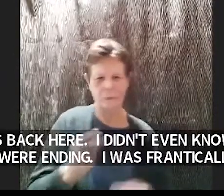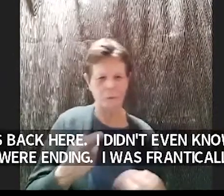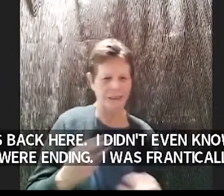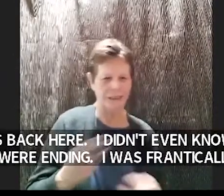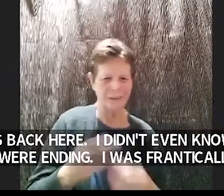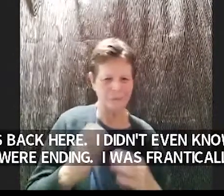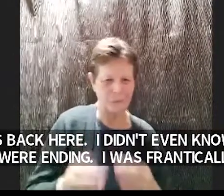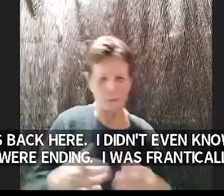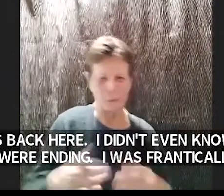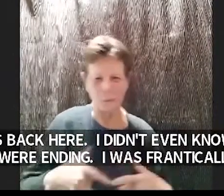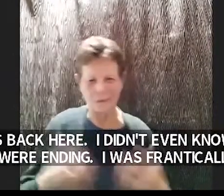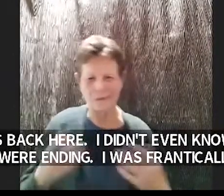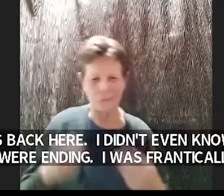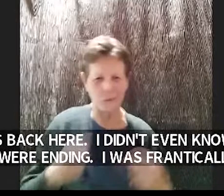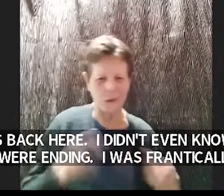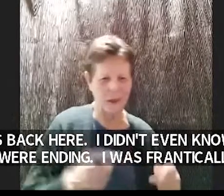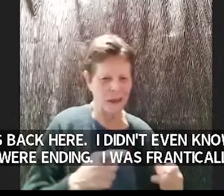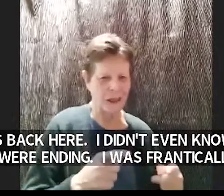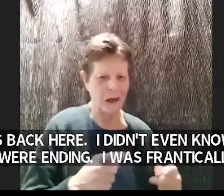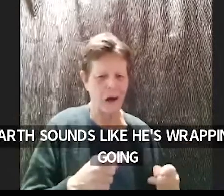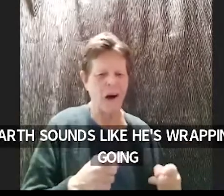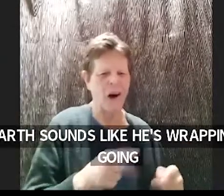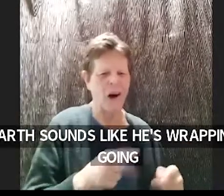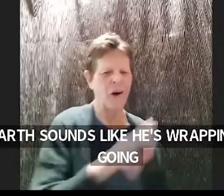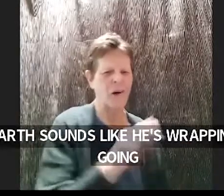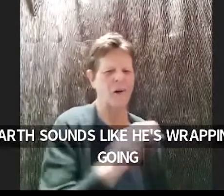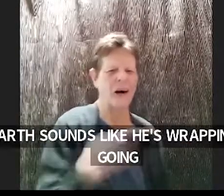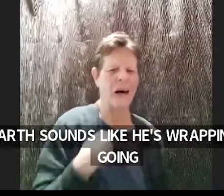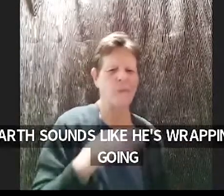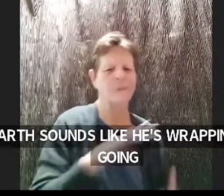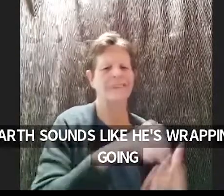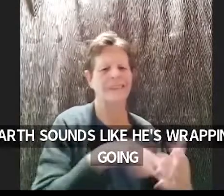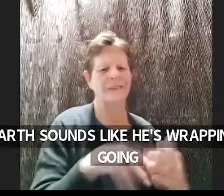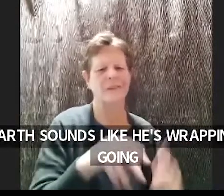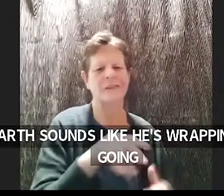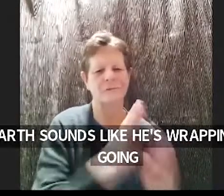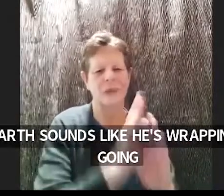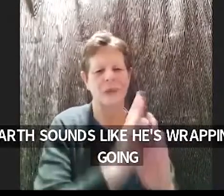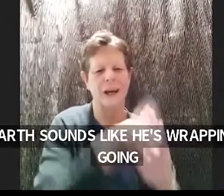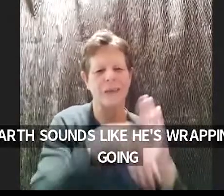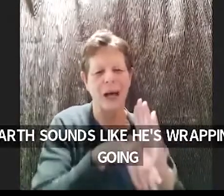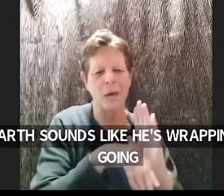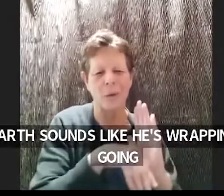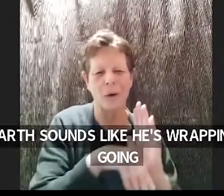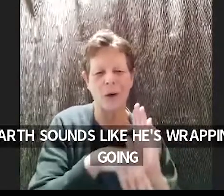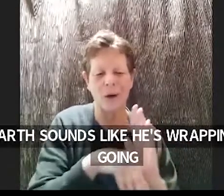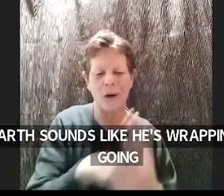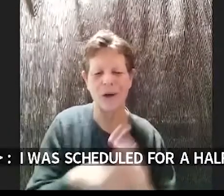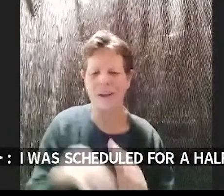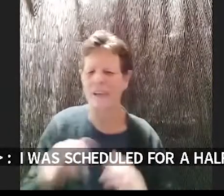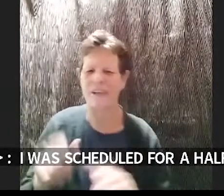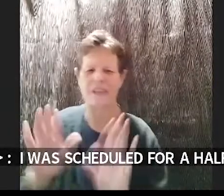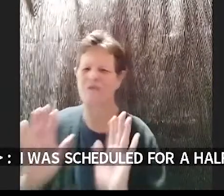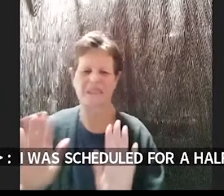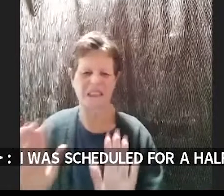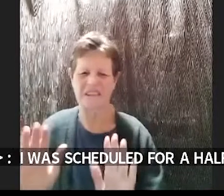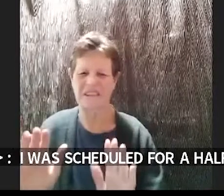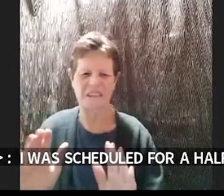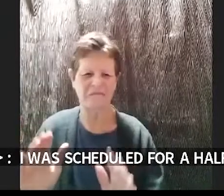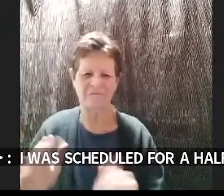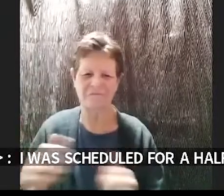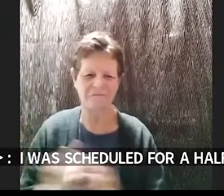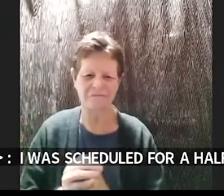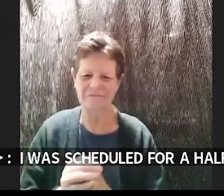no yeah i was scheduled for a half hour that's fantastic that's great it's it's i listened to the